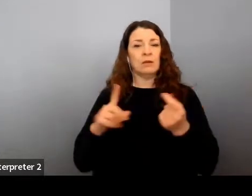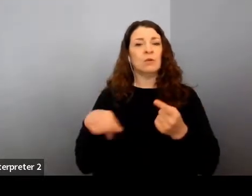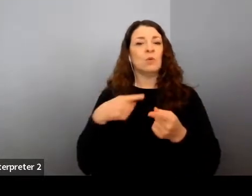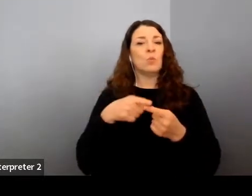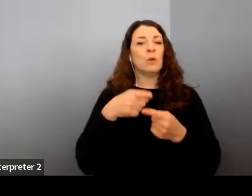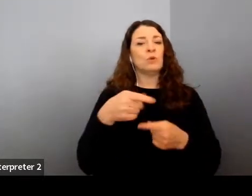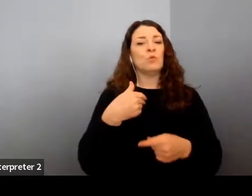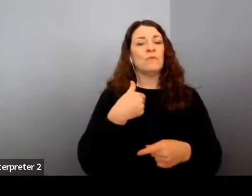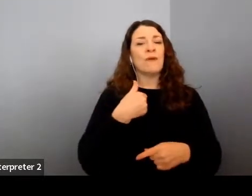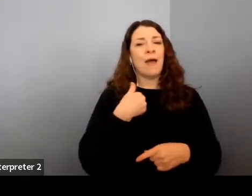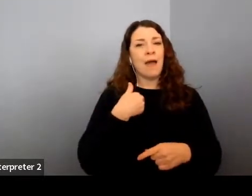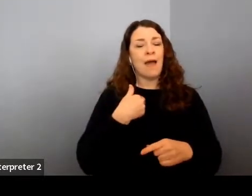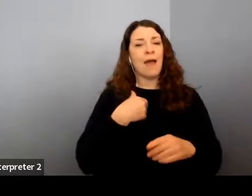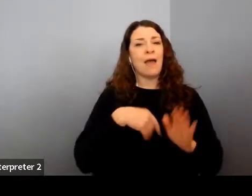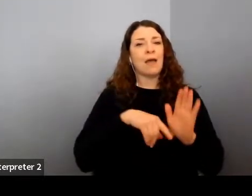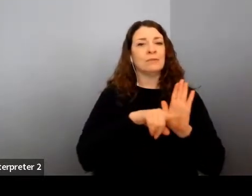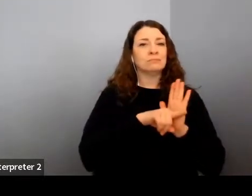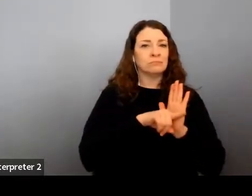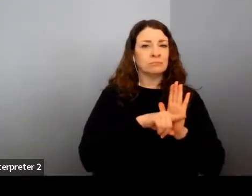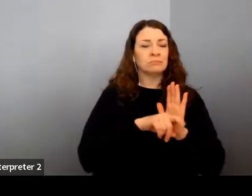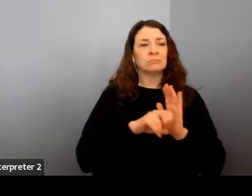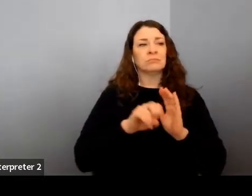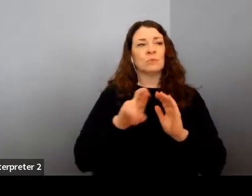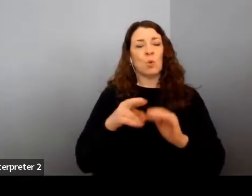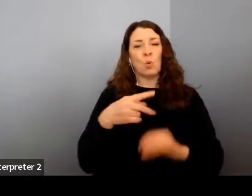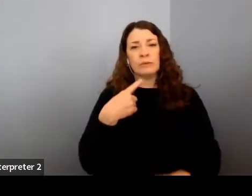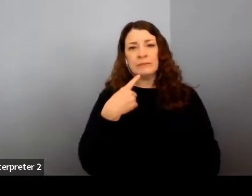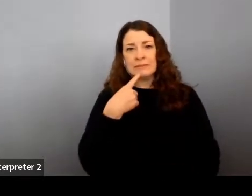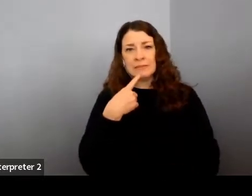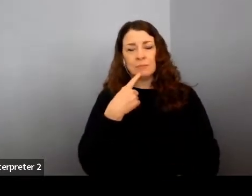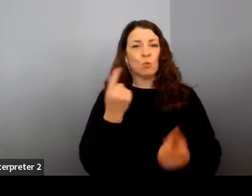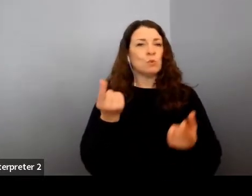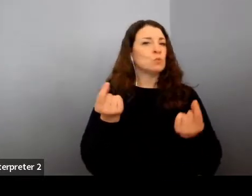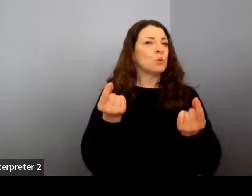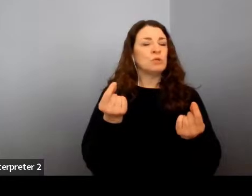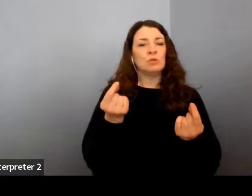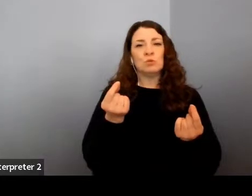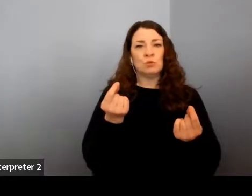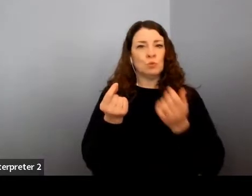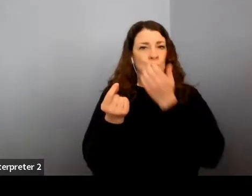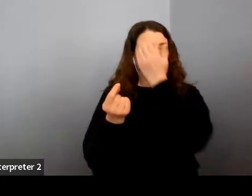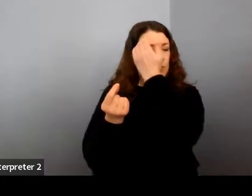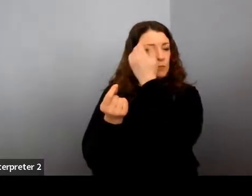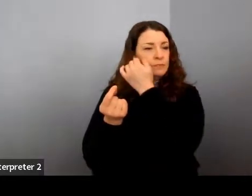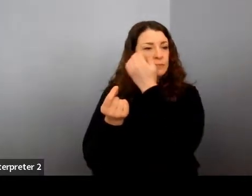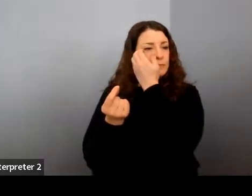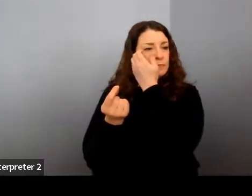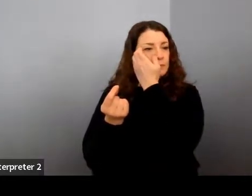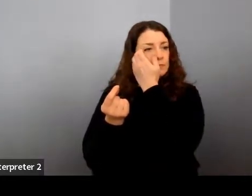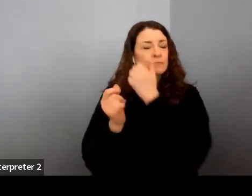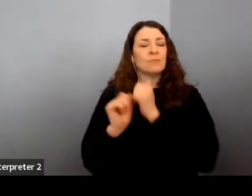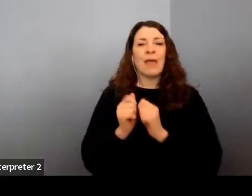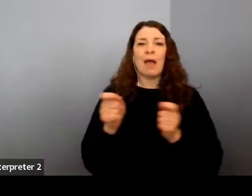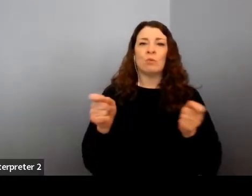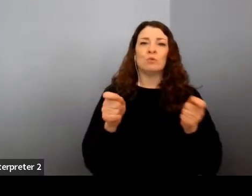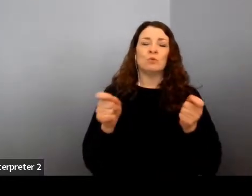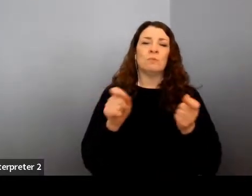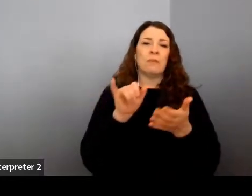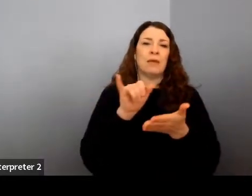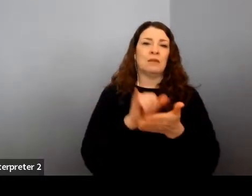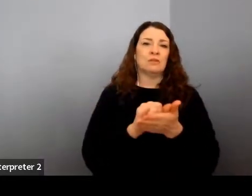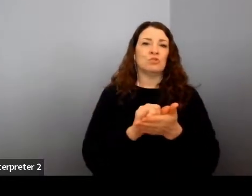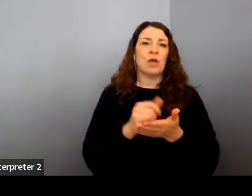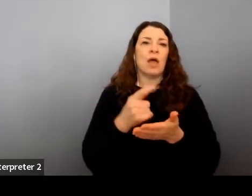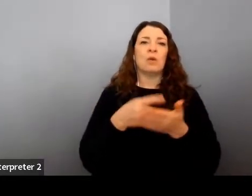disappointments, how do you manage those? What do you do? What kinds of tips can you give that keeps you